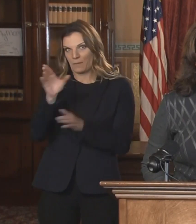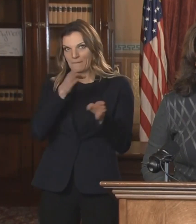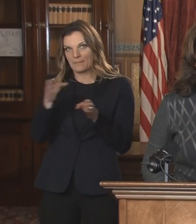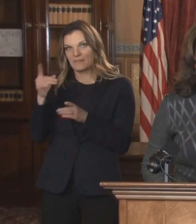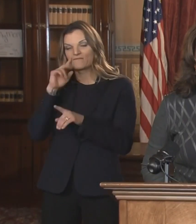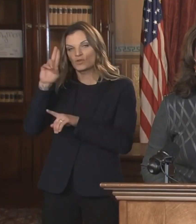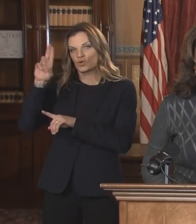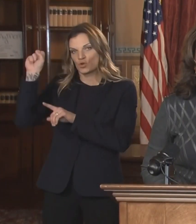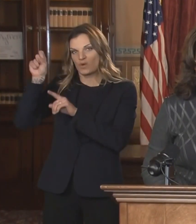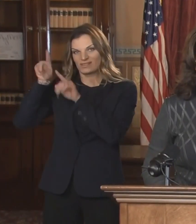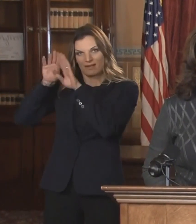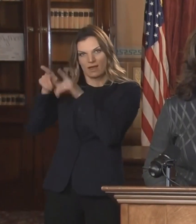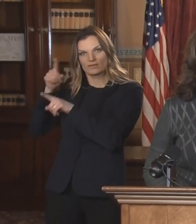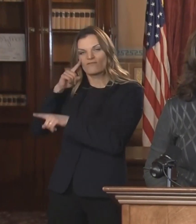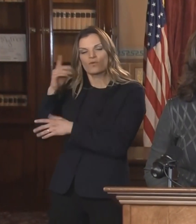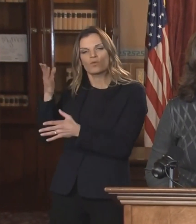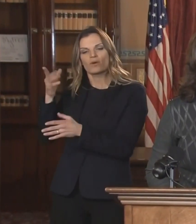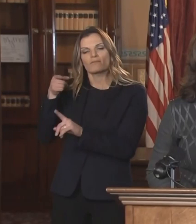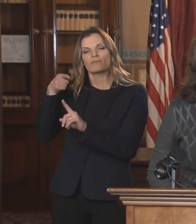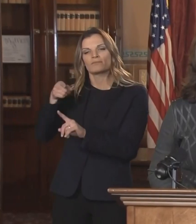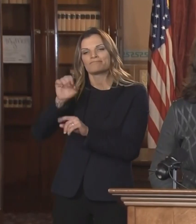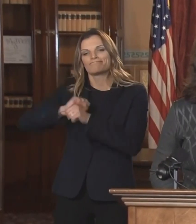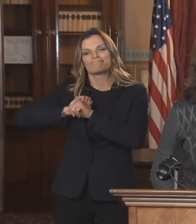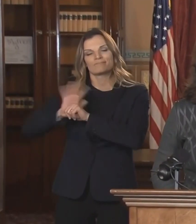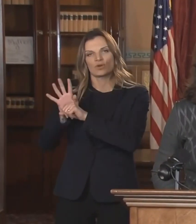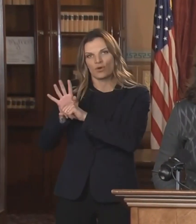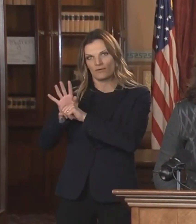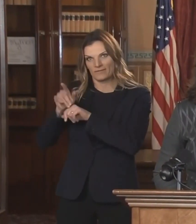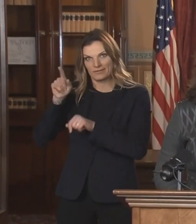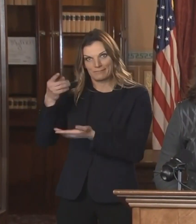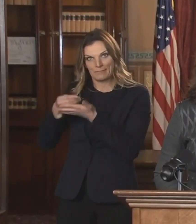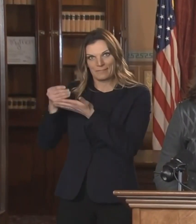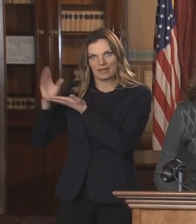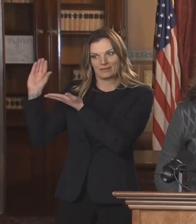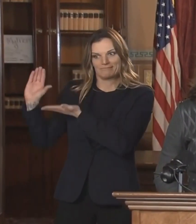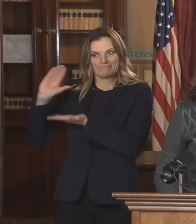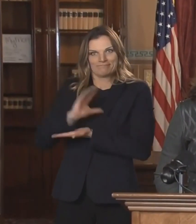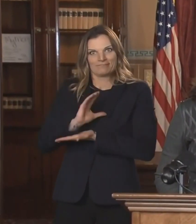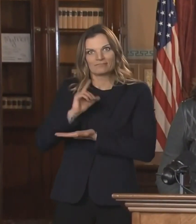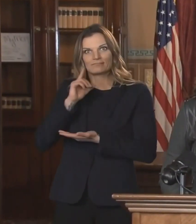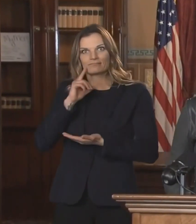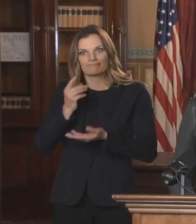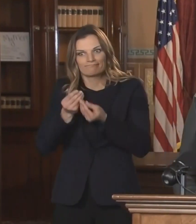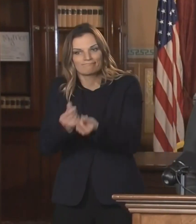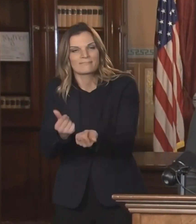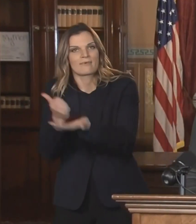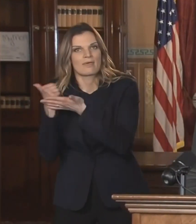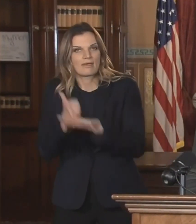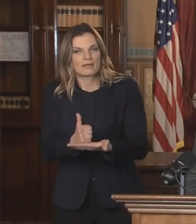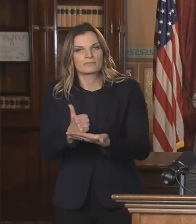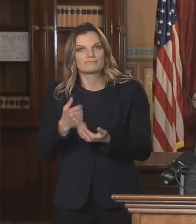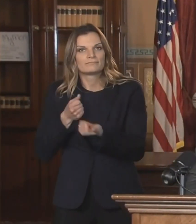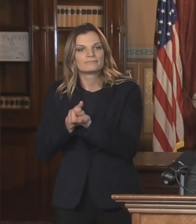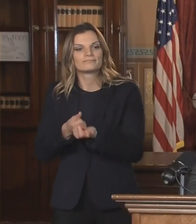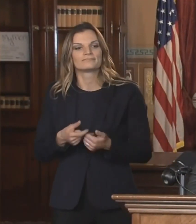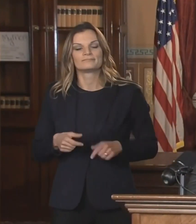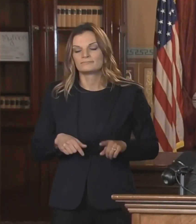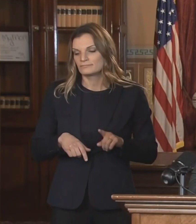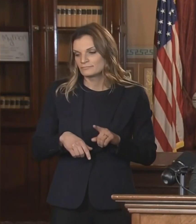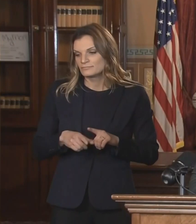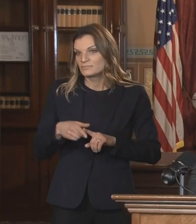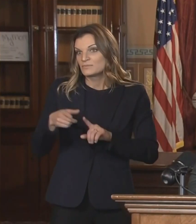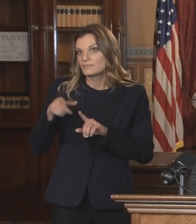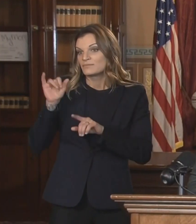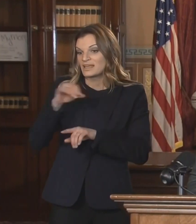another stimulus and COVID relief plan. But this morning, bipartisan group of Republicans, Democrats, independents from the